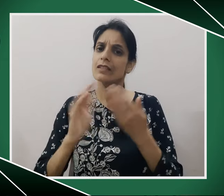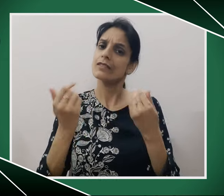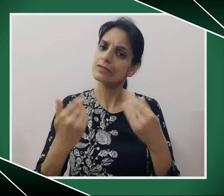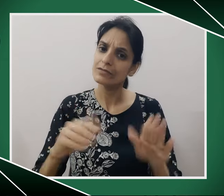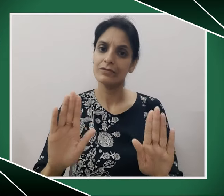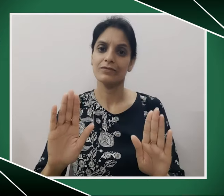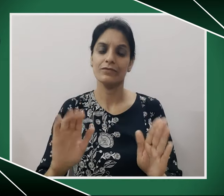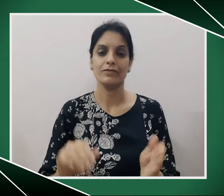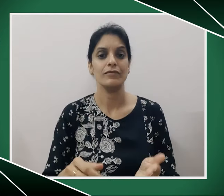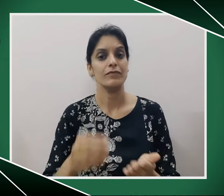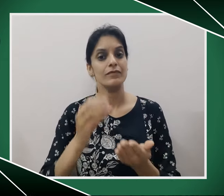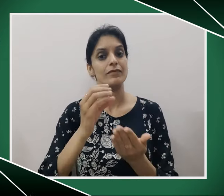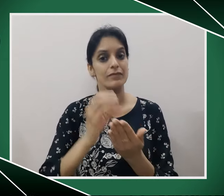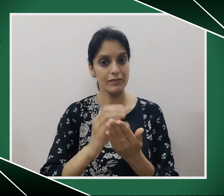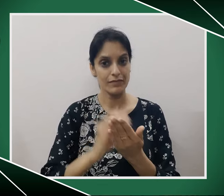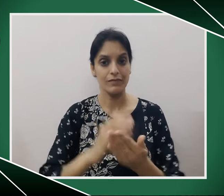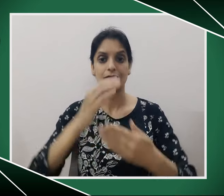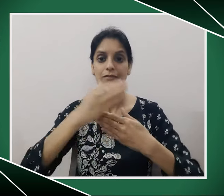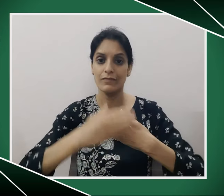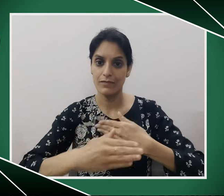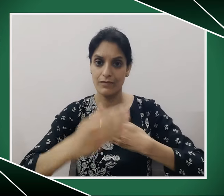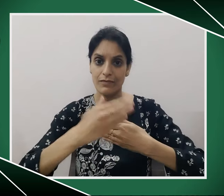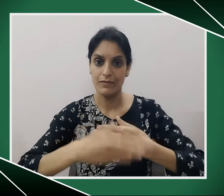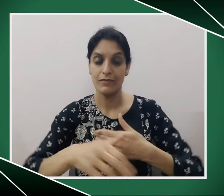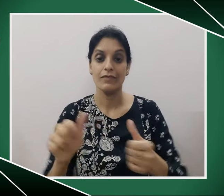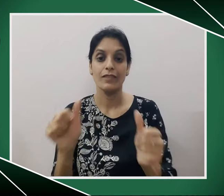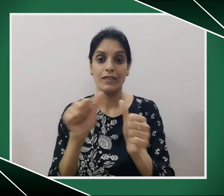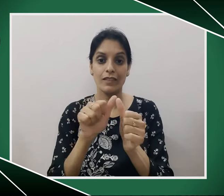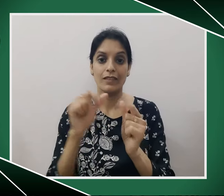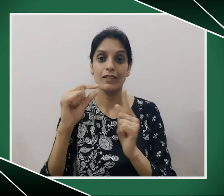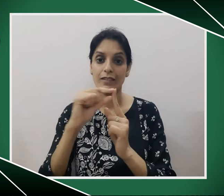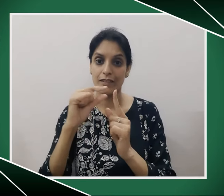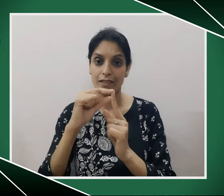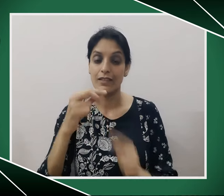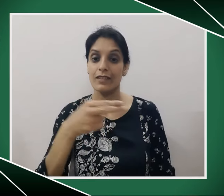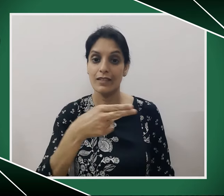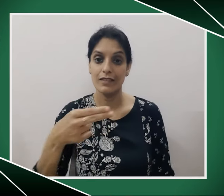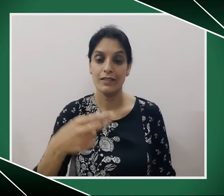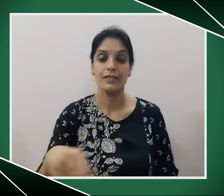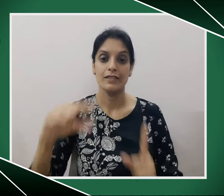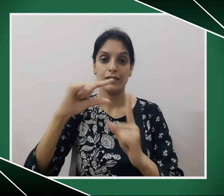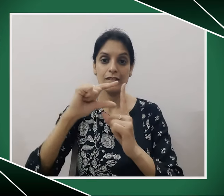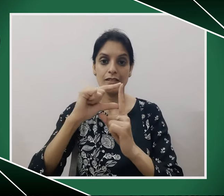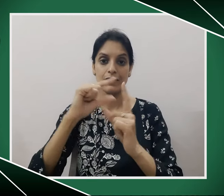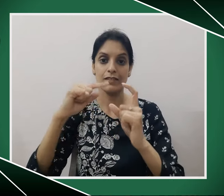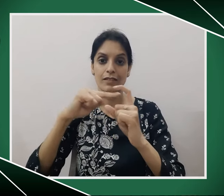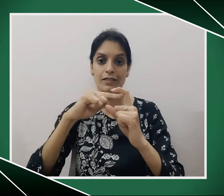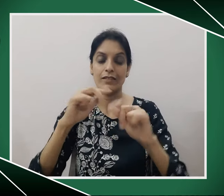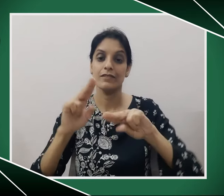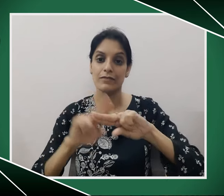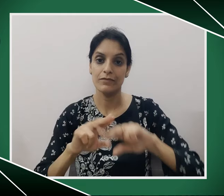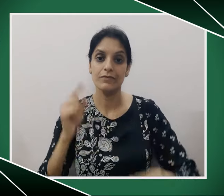course. During the course, I used the